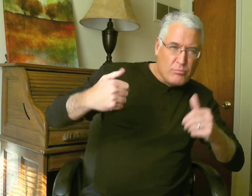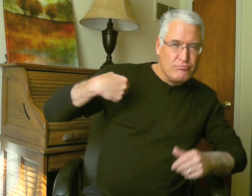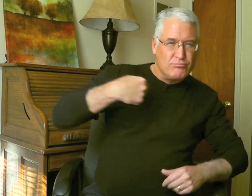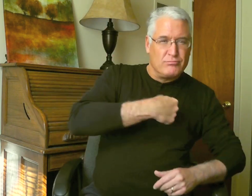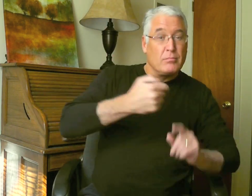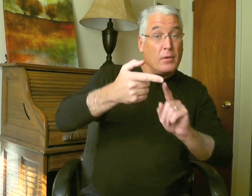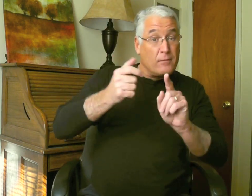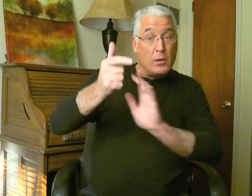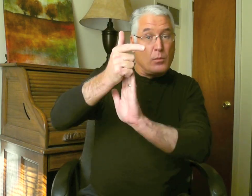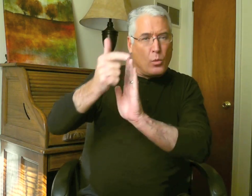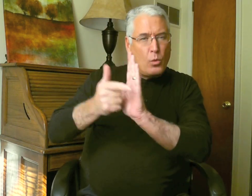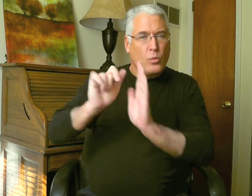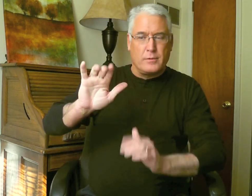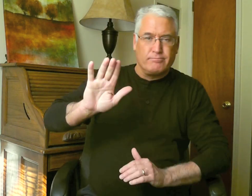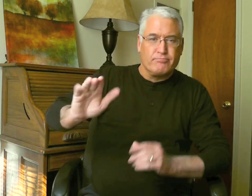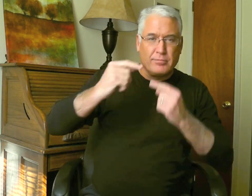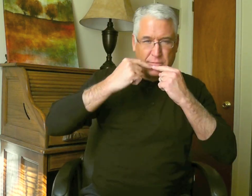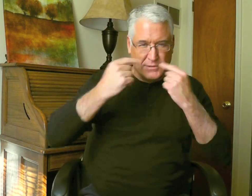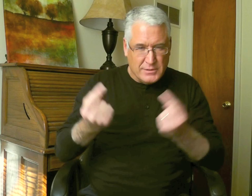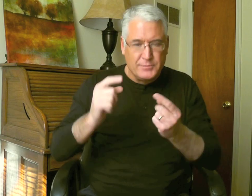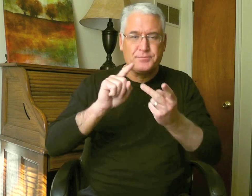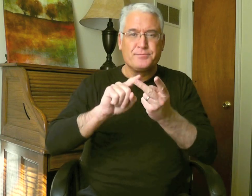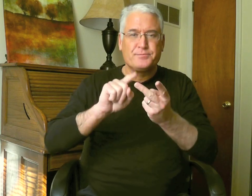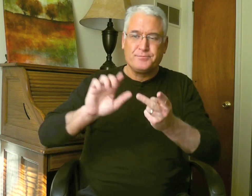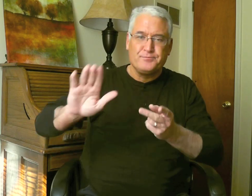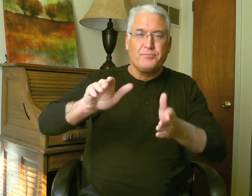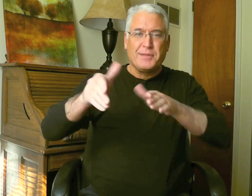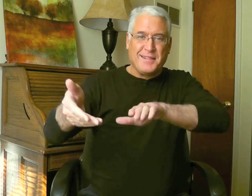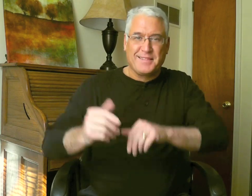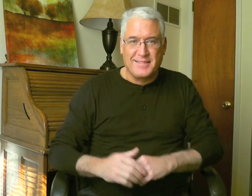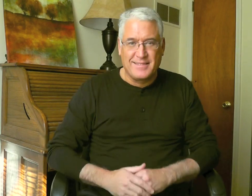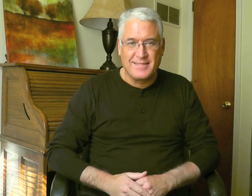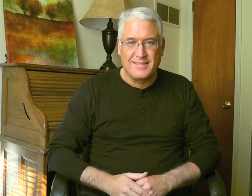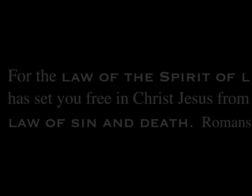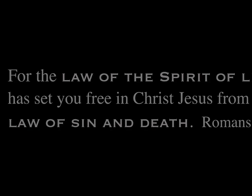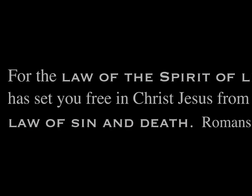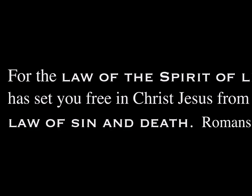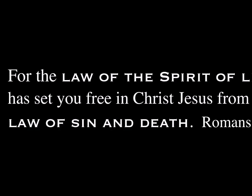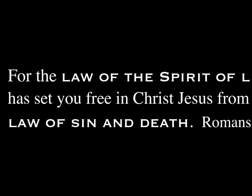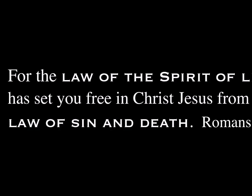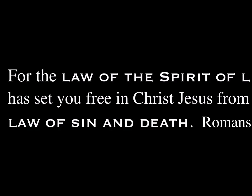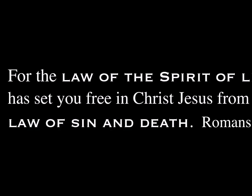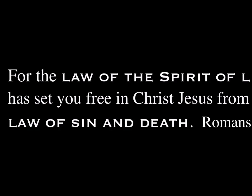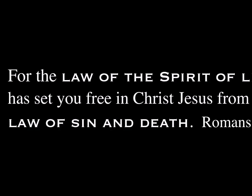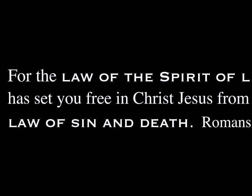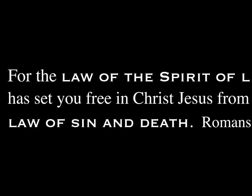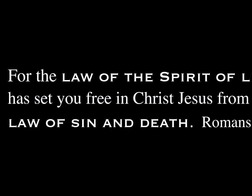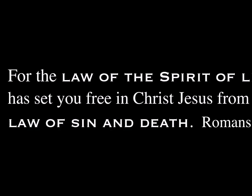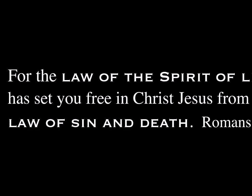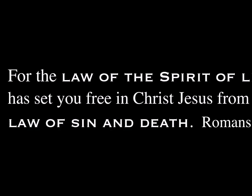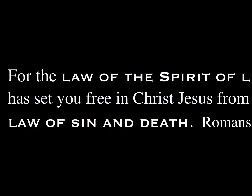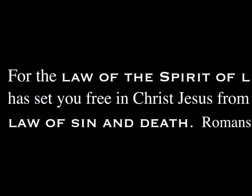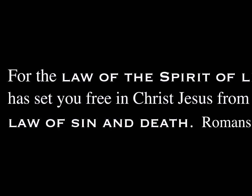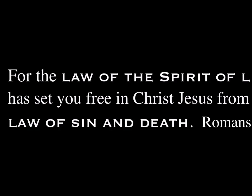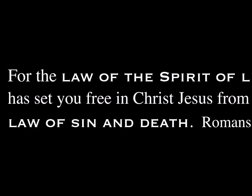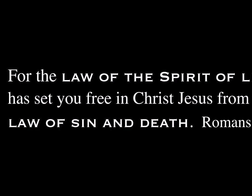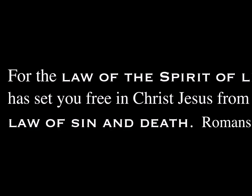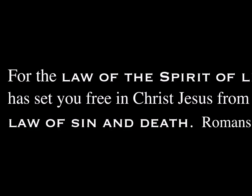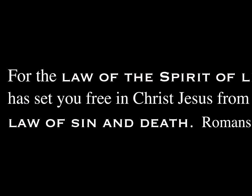sets us apart from the law of sin and death. For the law of the Spirit of life has set you free